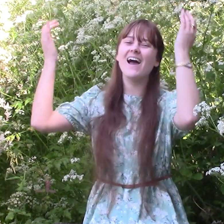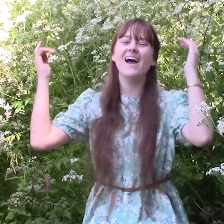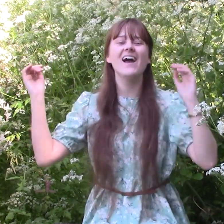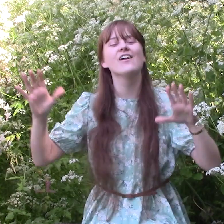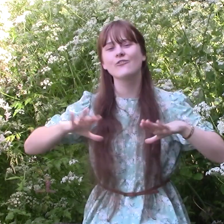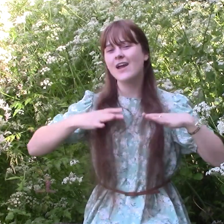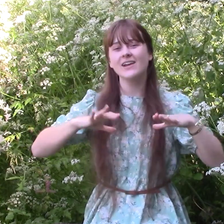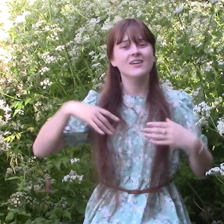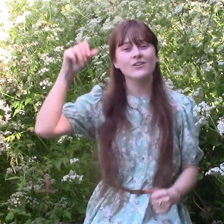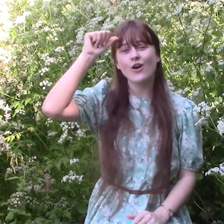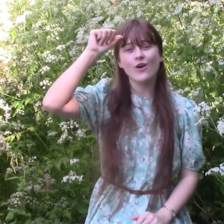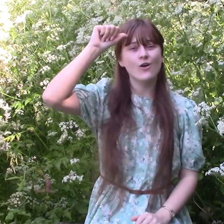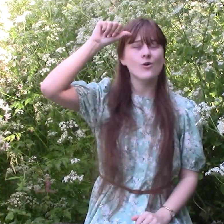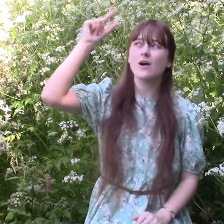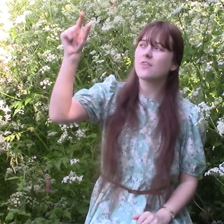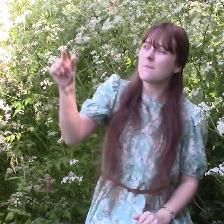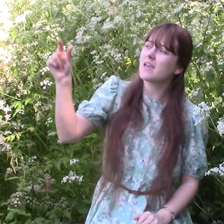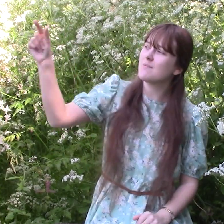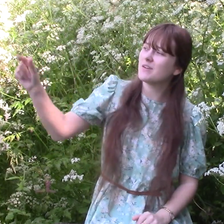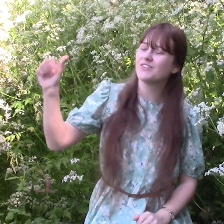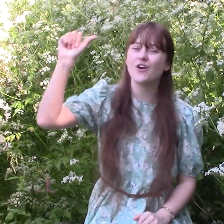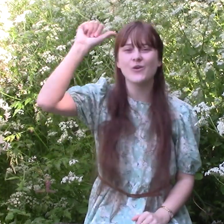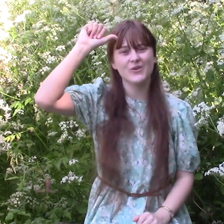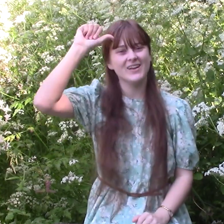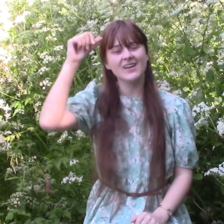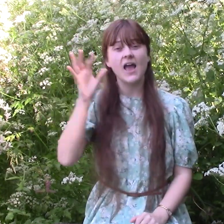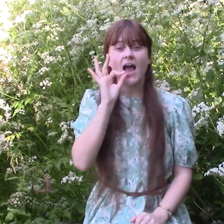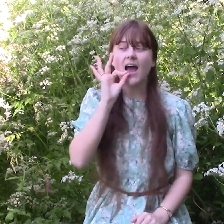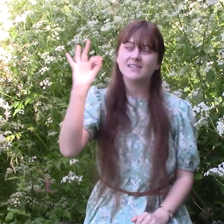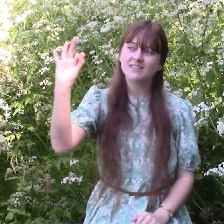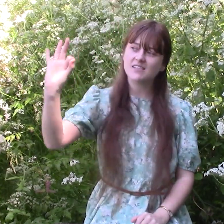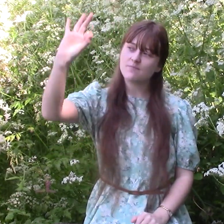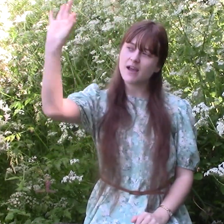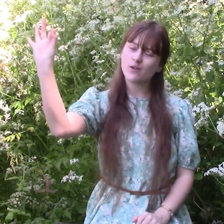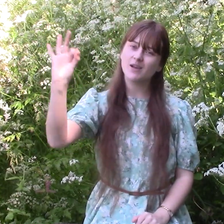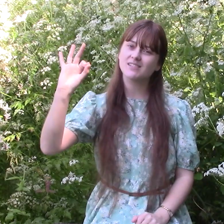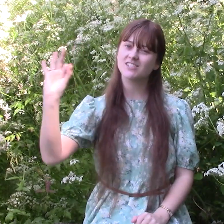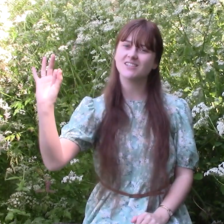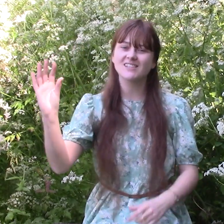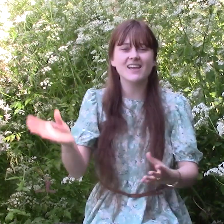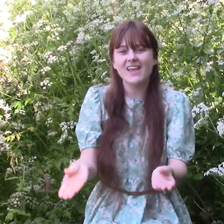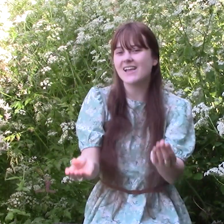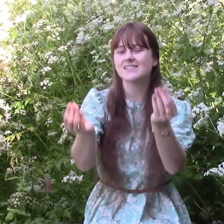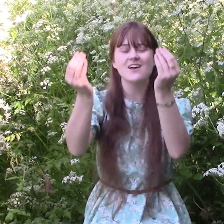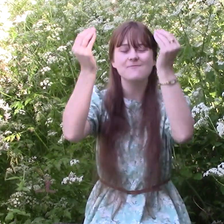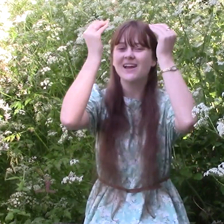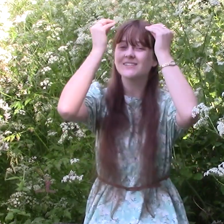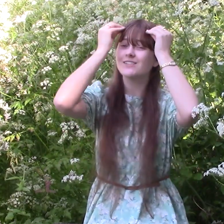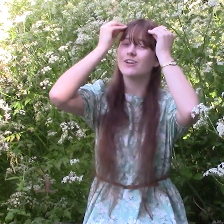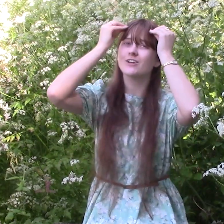Ready to know What the people know Ask them my questions And get some answers